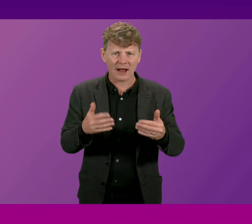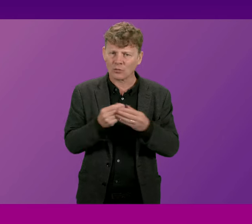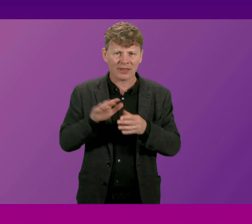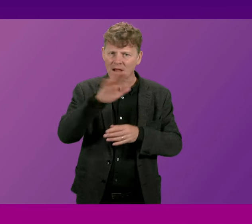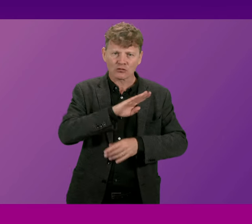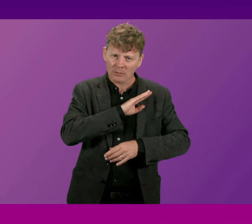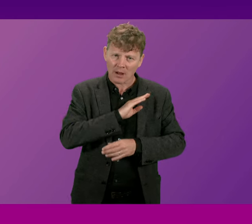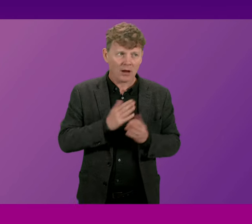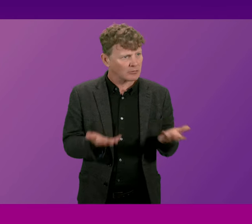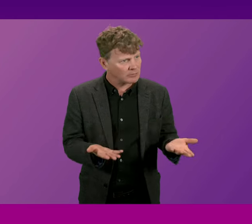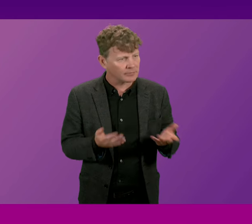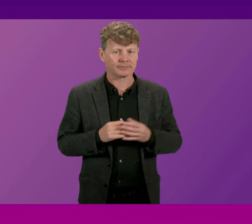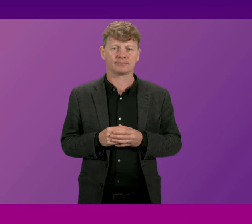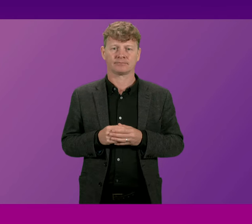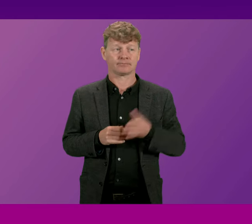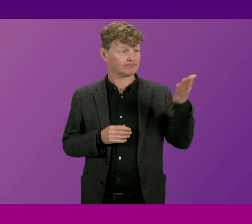Minister